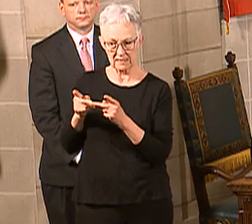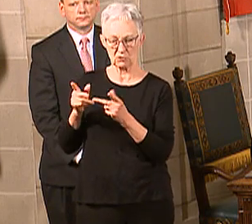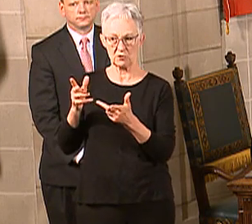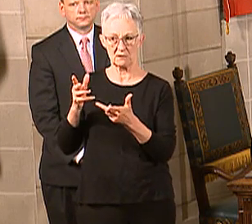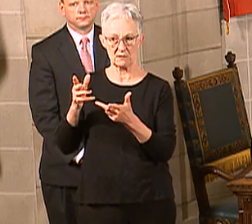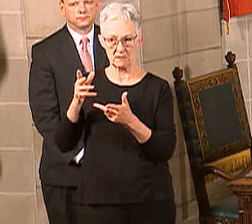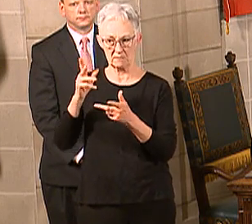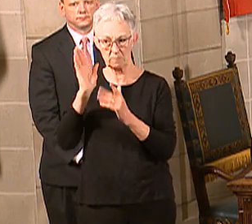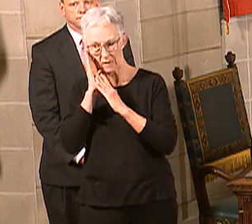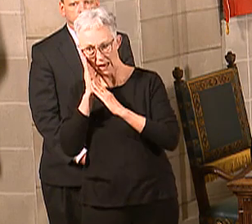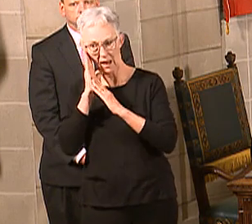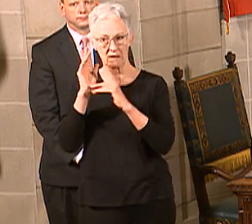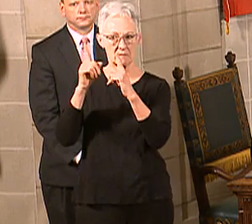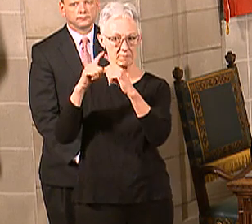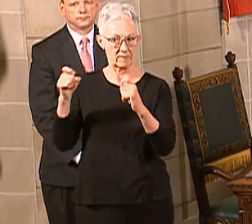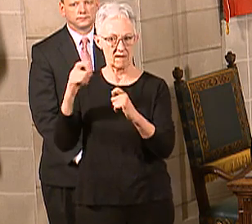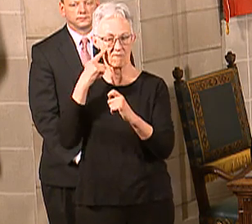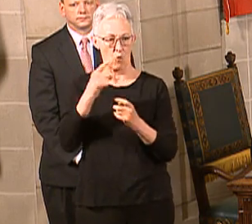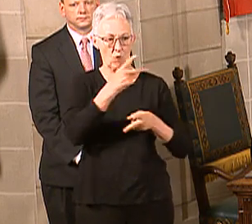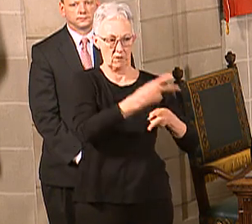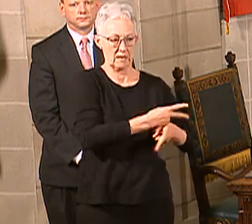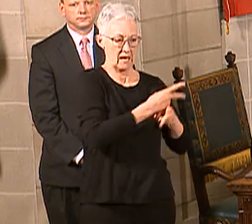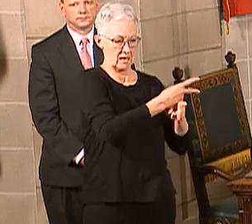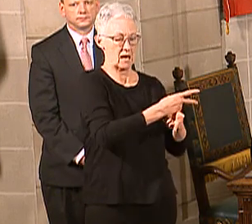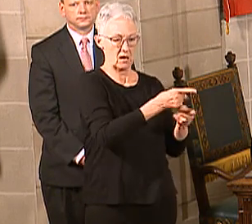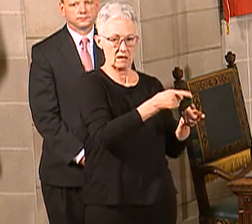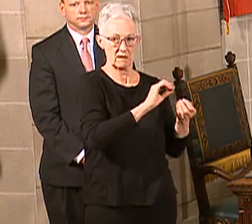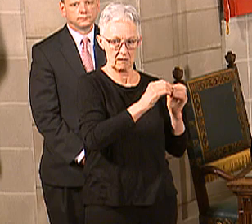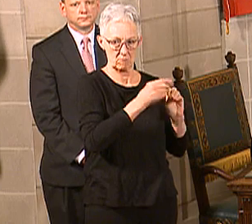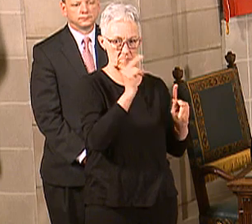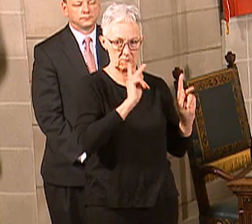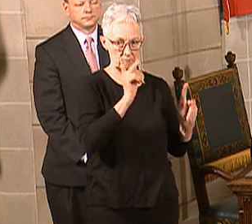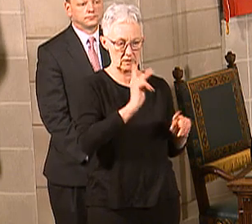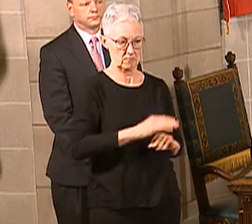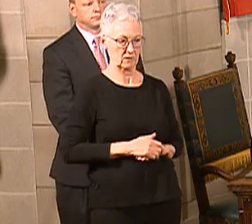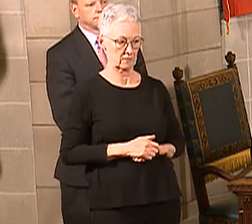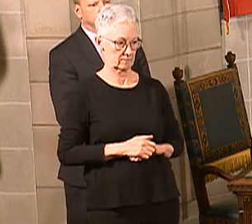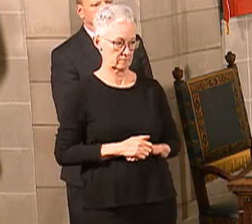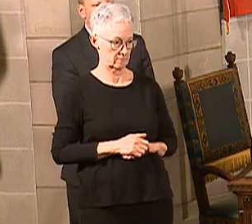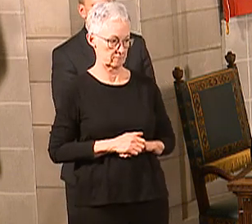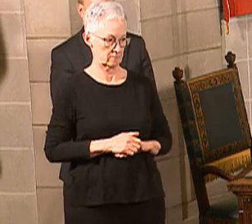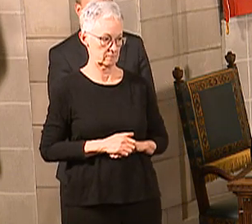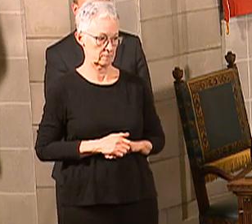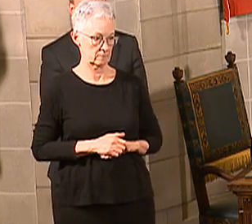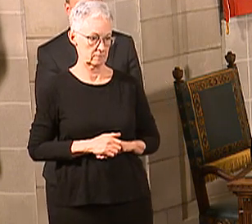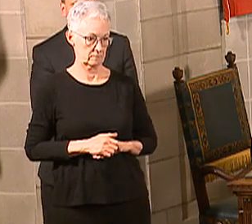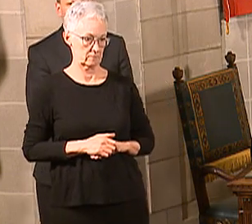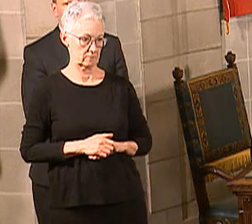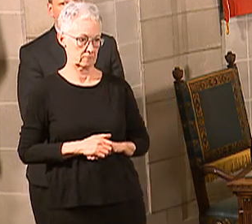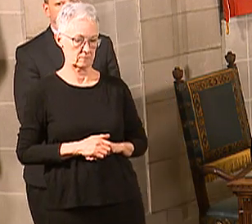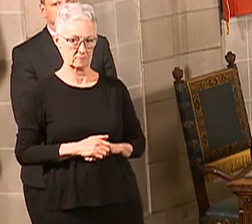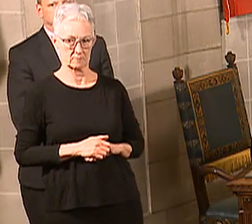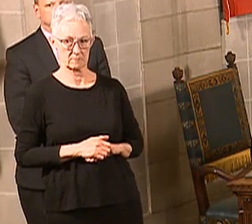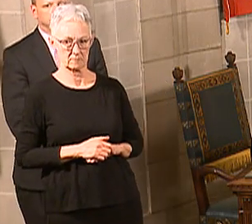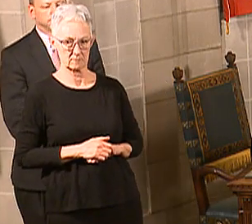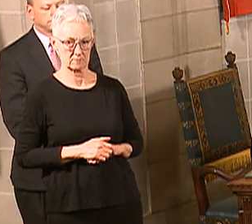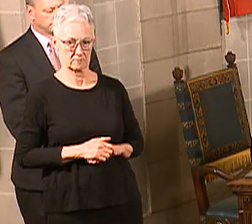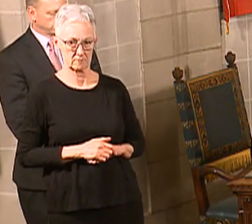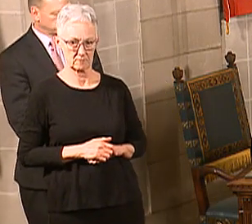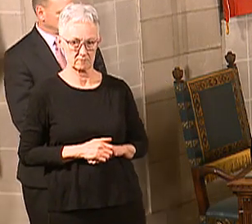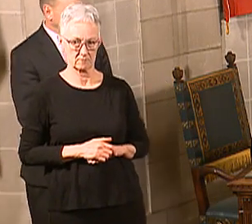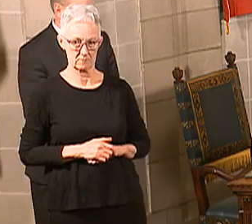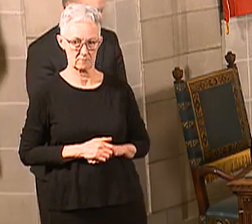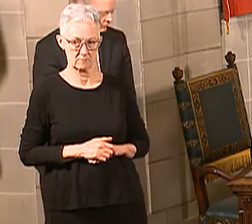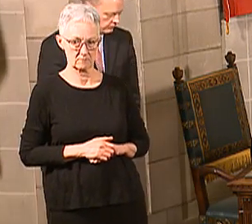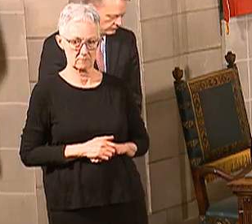We have a question from Joanne Young. If a person doesn't have health insurance and can't pay for food and respiratory panels, can they still be tested for COVID